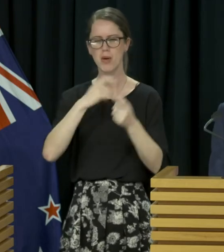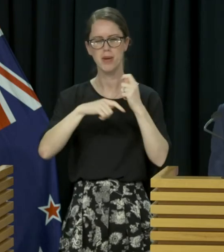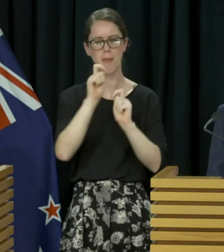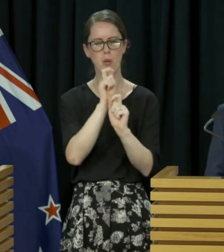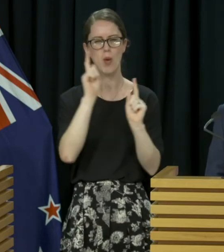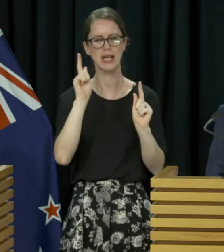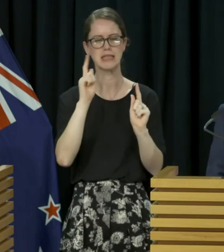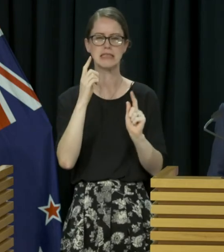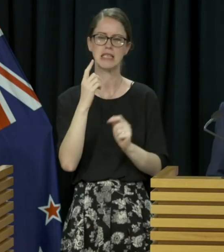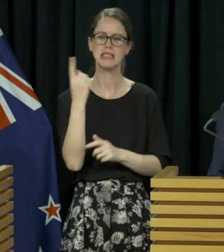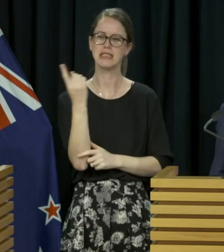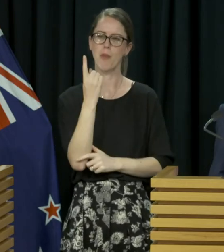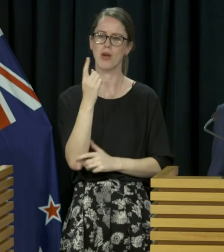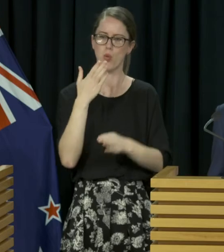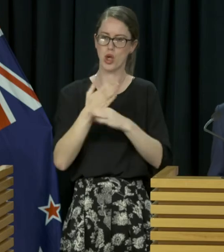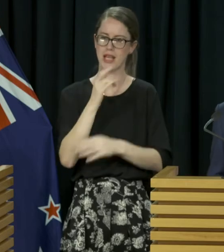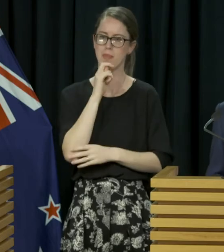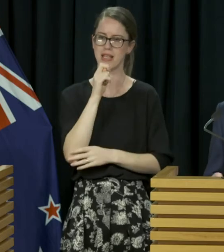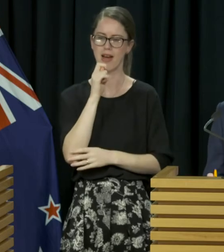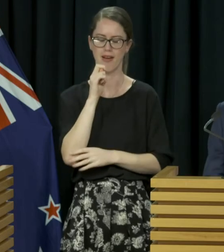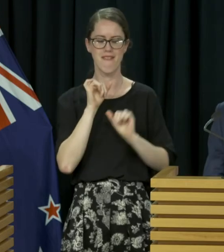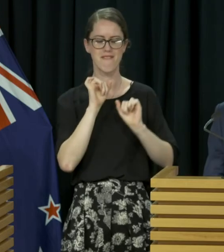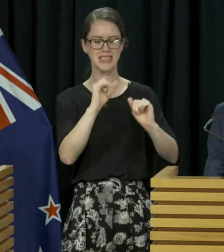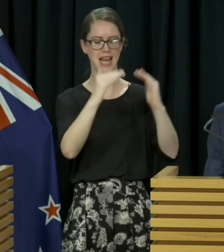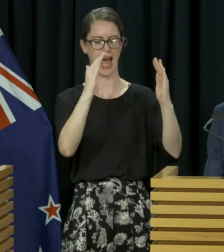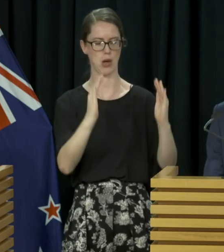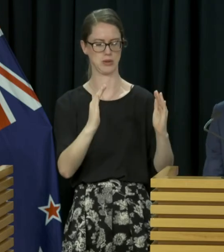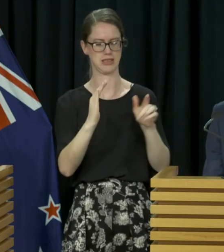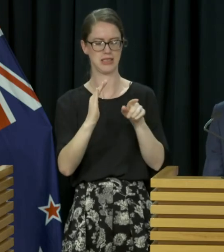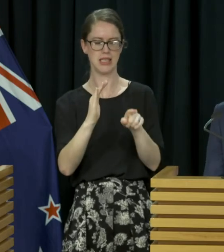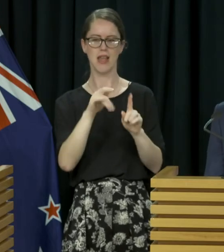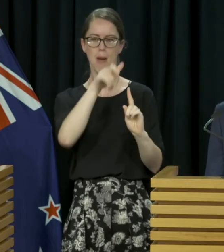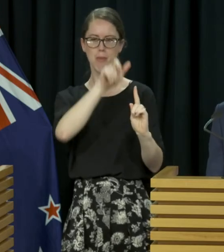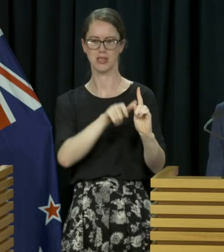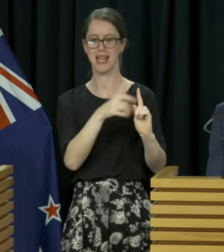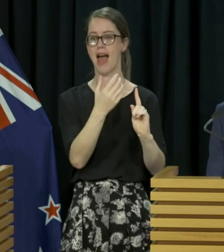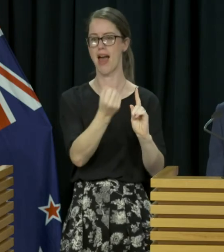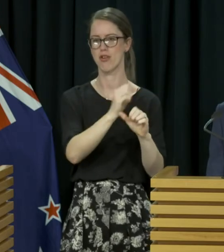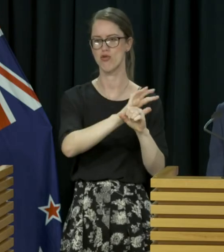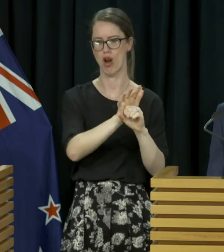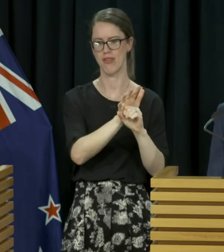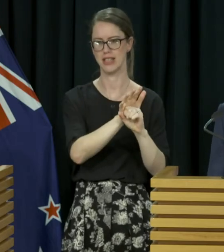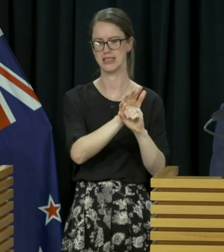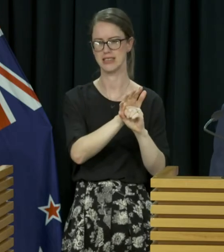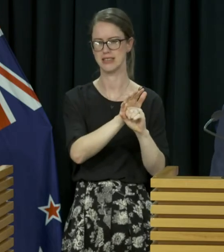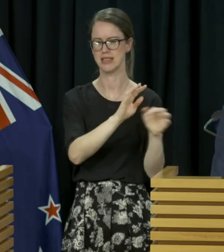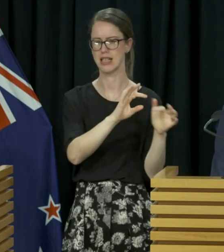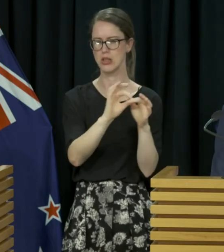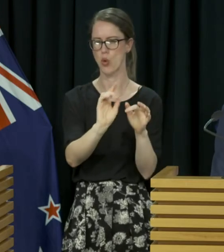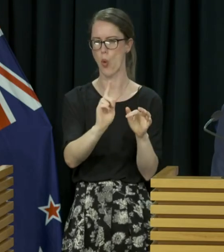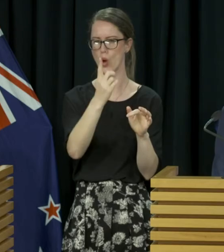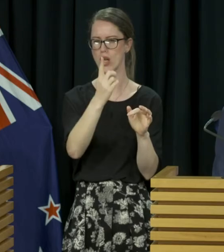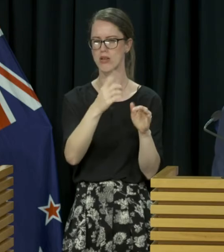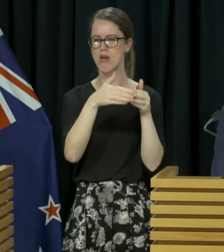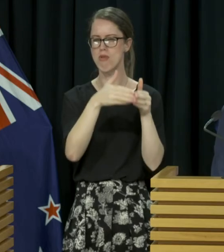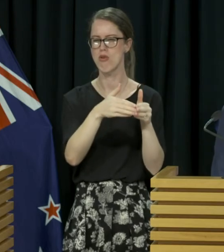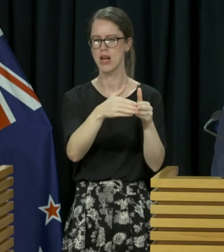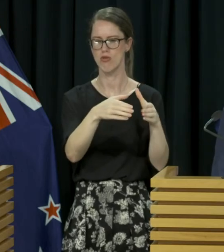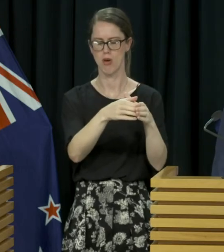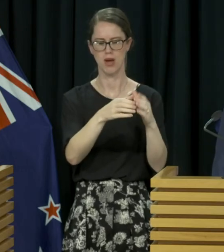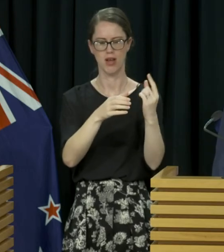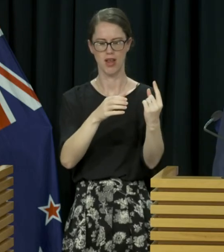of an incident where a member of the media went to the house of one of the positive cases associated with that Auckland marine cluster